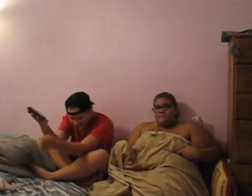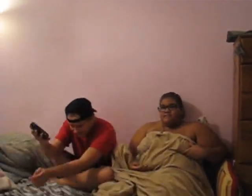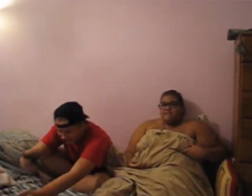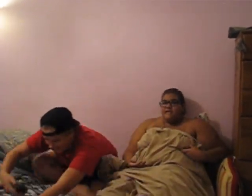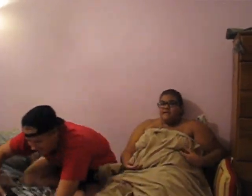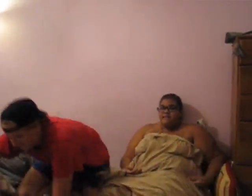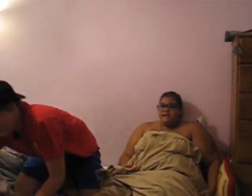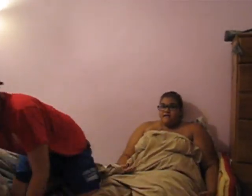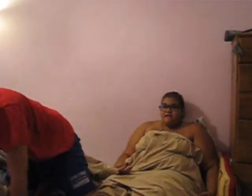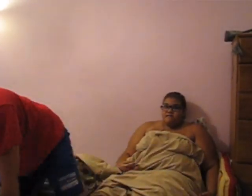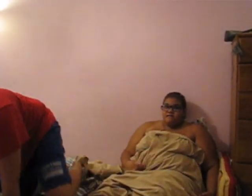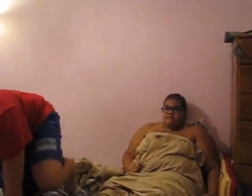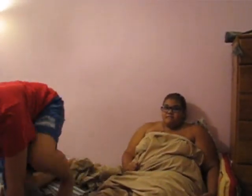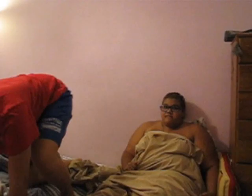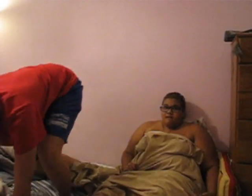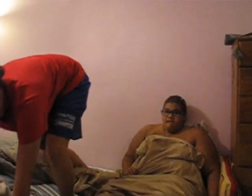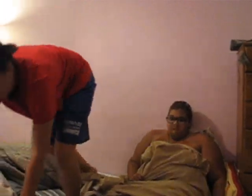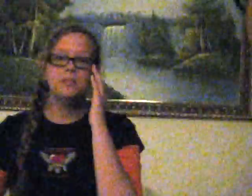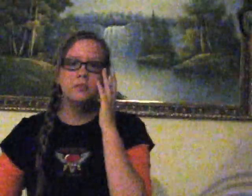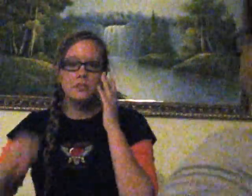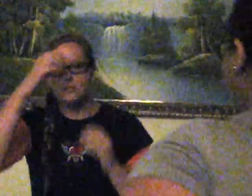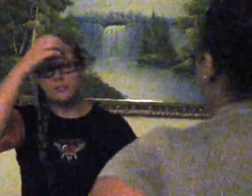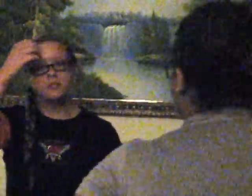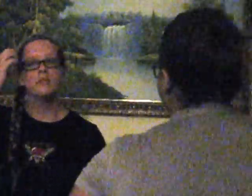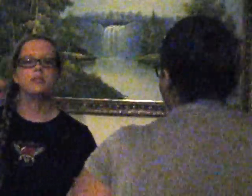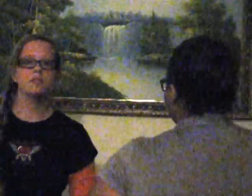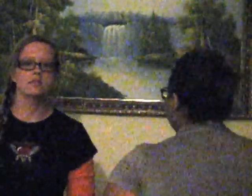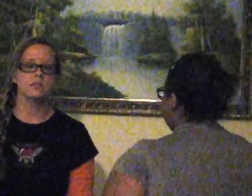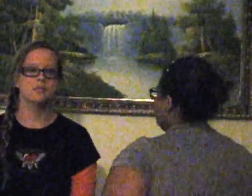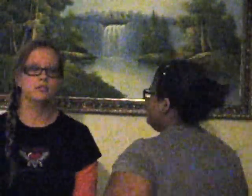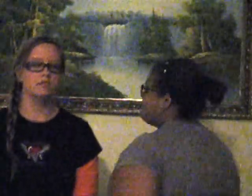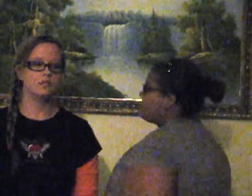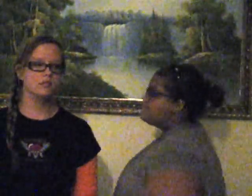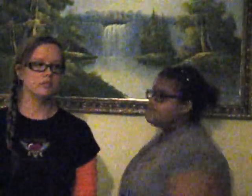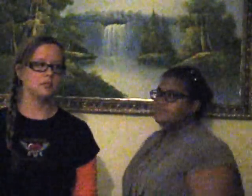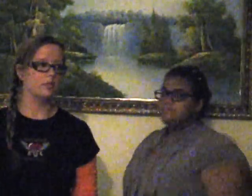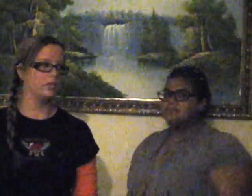Take it off now Take it off now